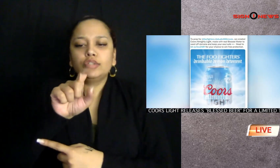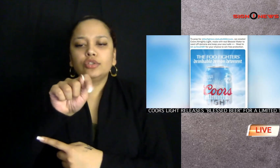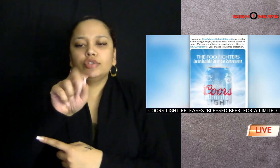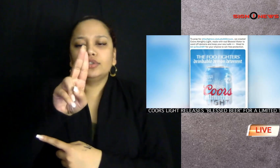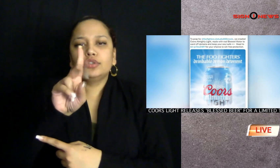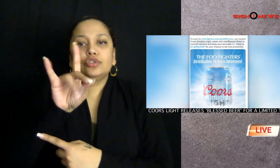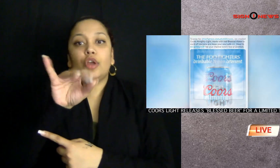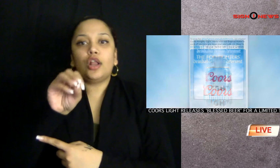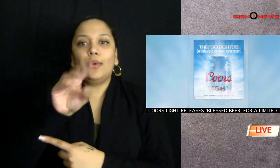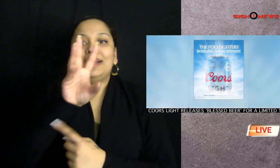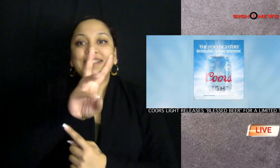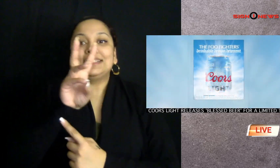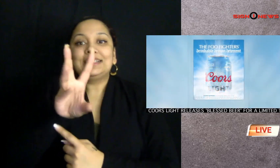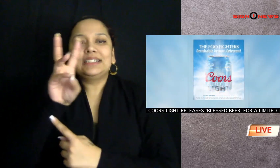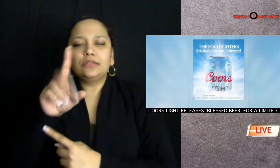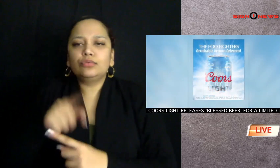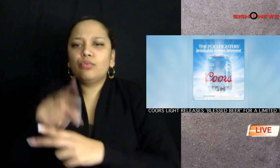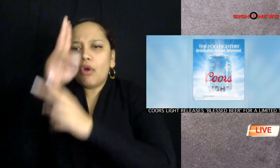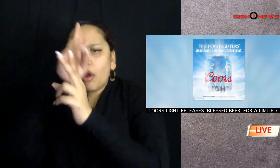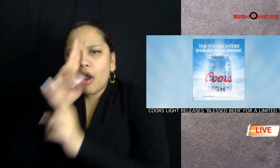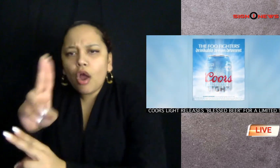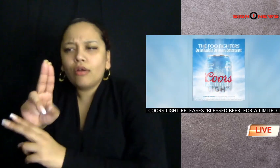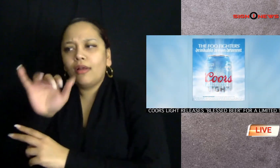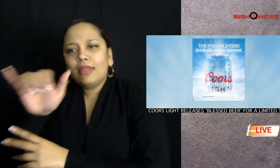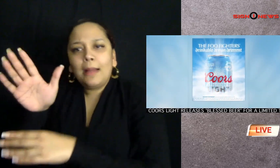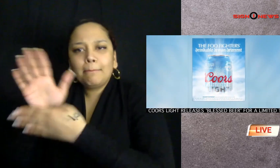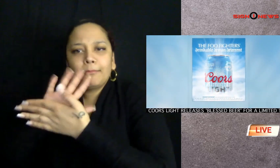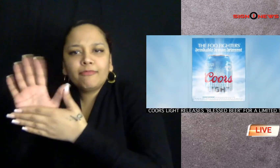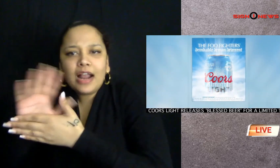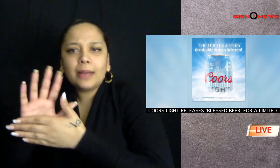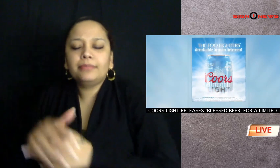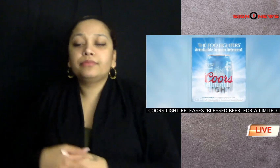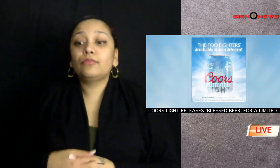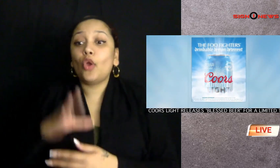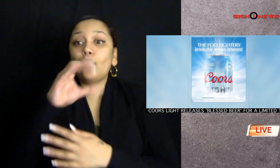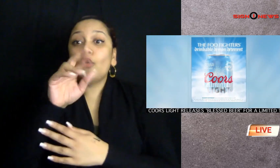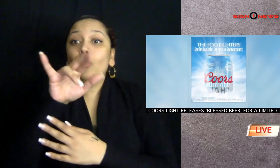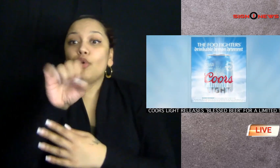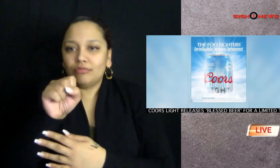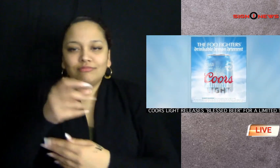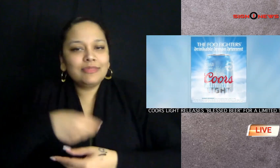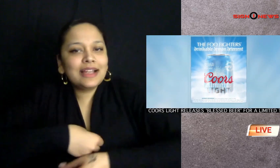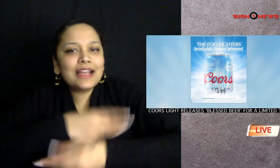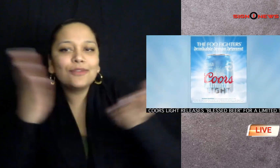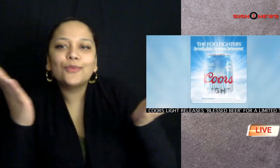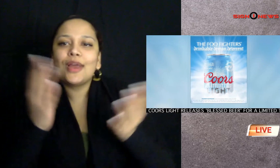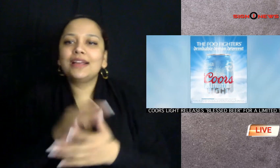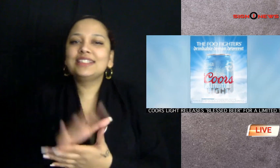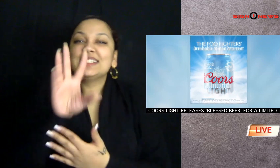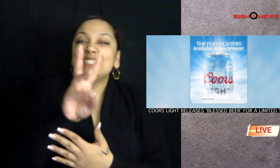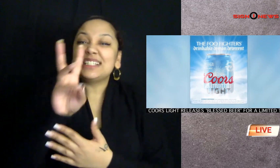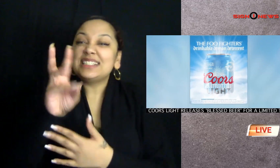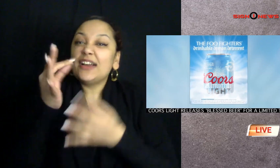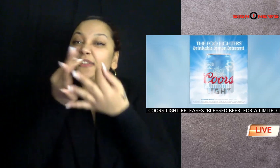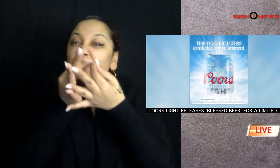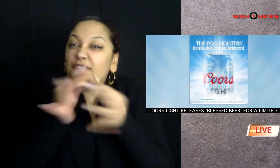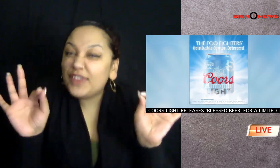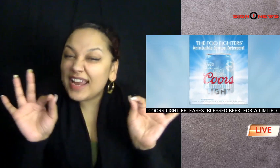the new beer is part of the promotion of the new horror movie studio 666 and in honor